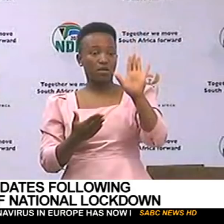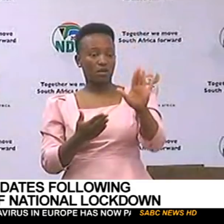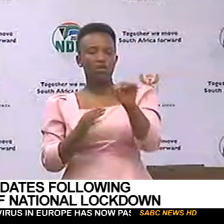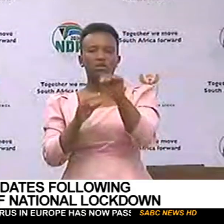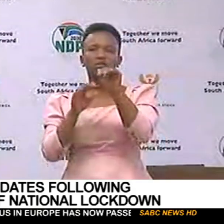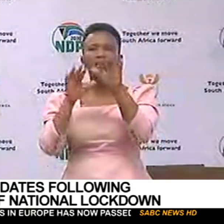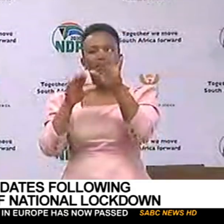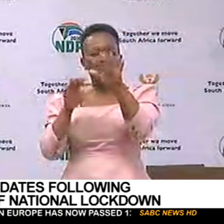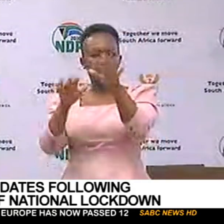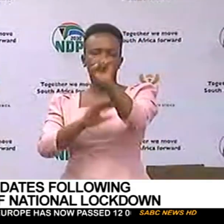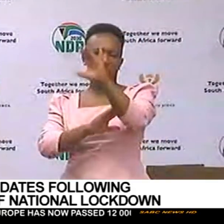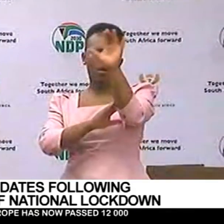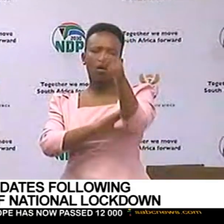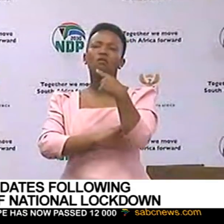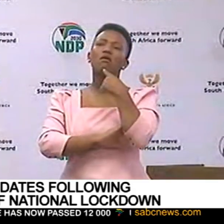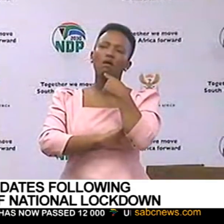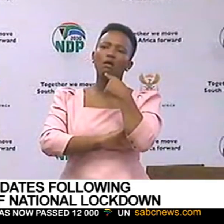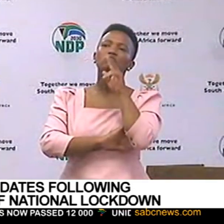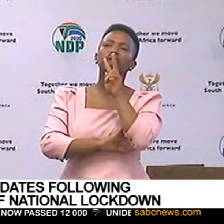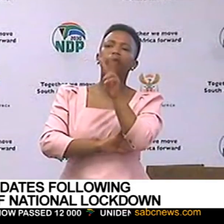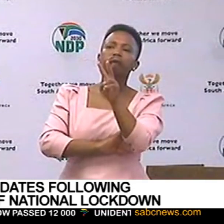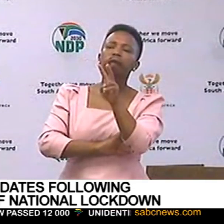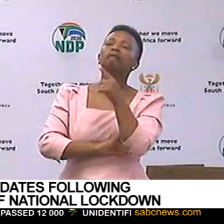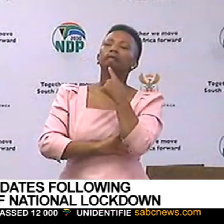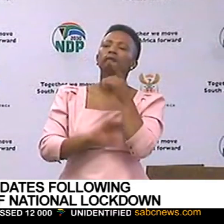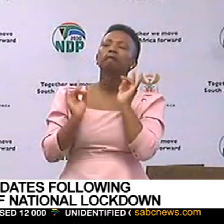to be able to realize what I spoke about.